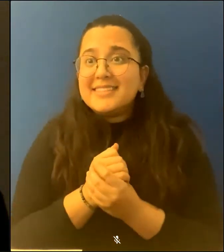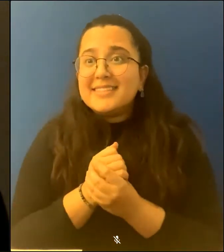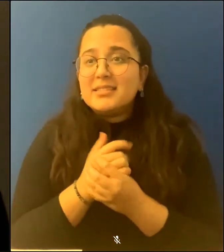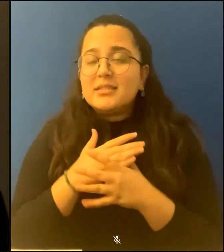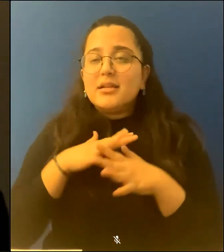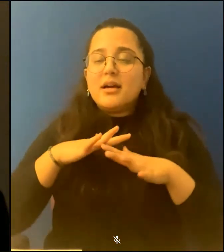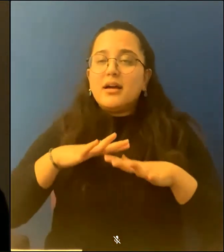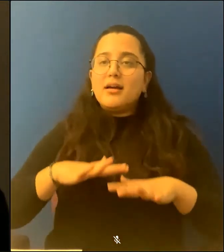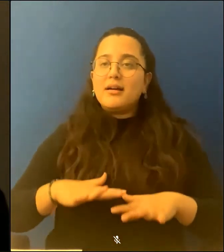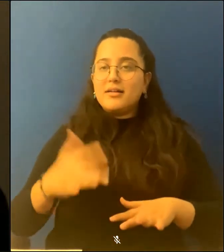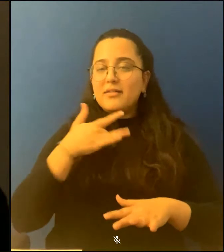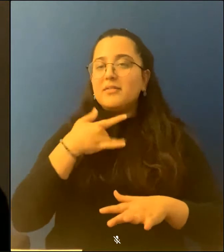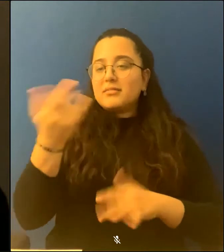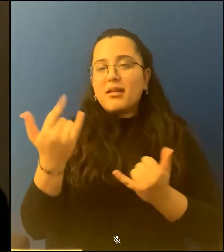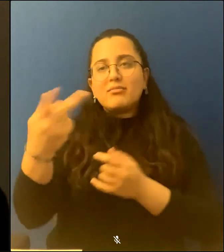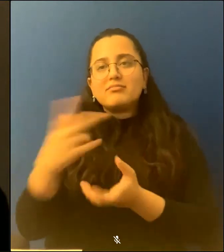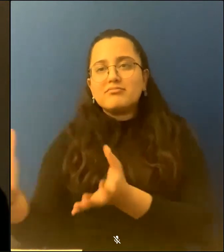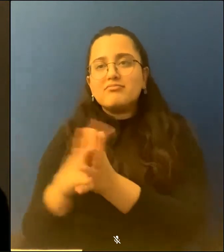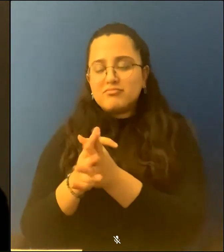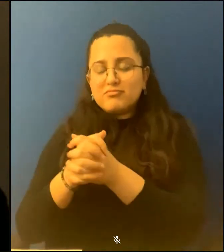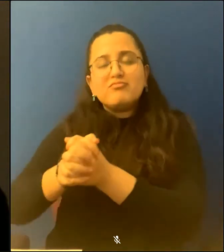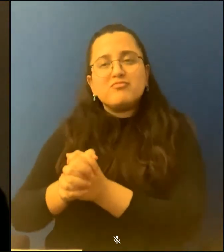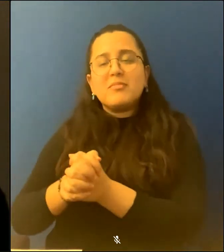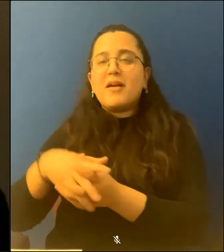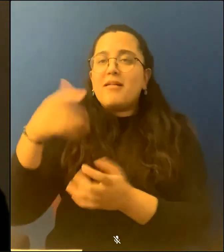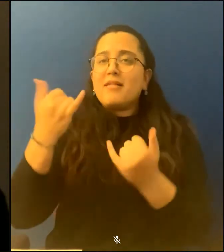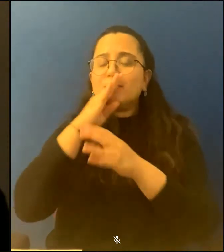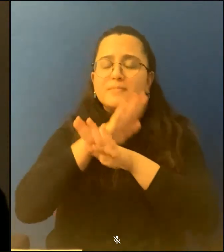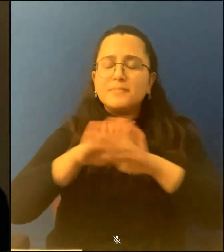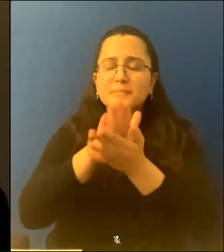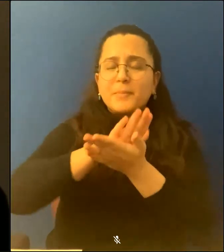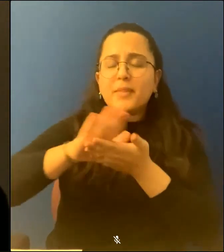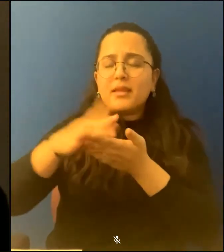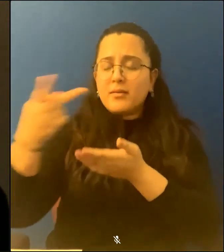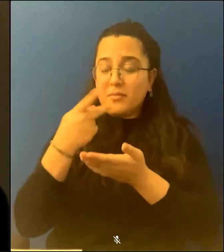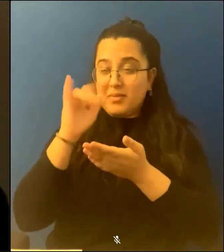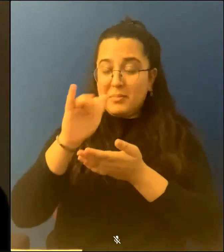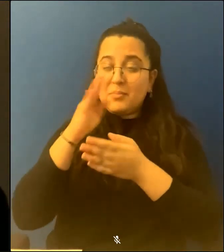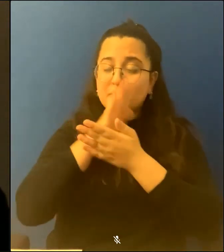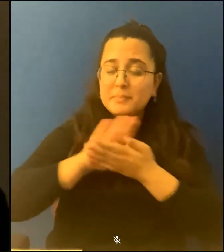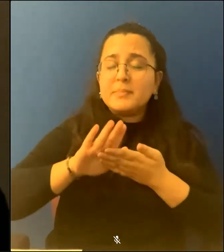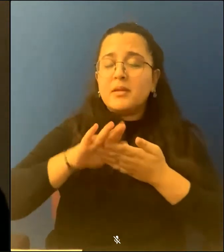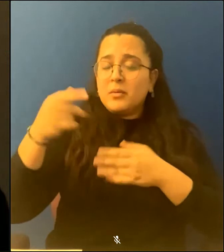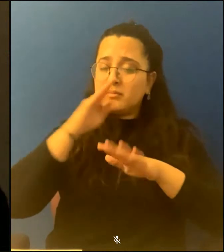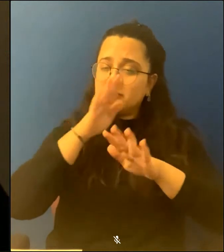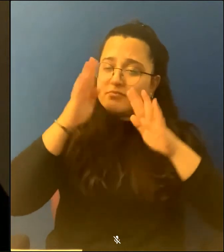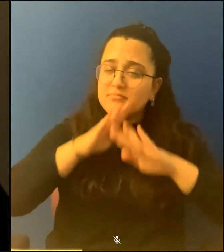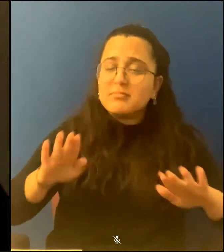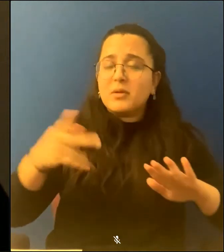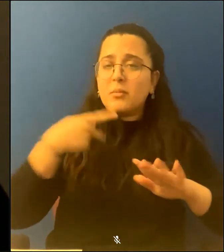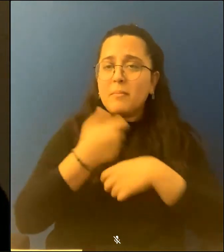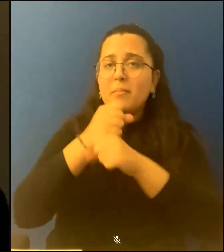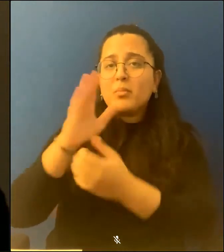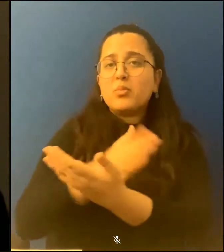at the edge of a white silence from which we are to make a music of our being here, a being moved,